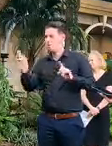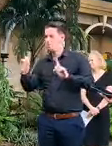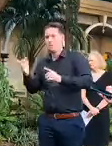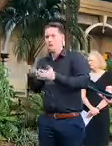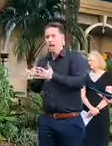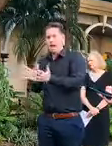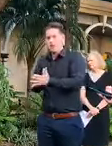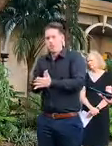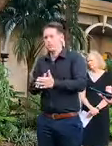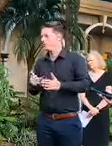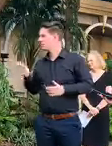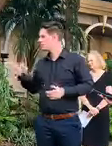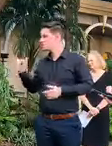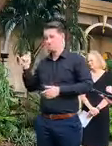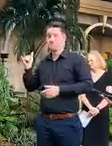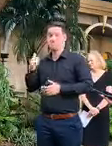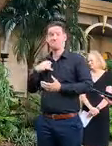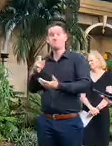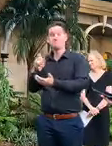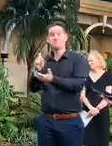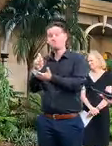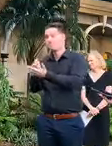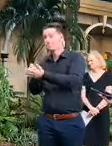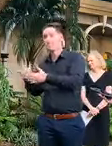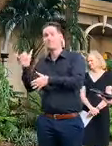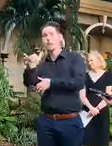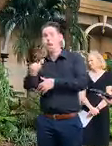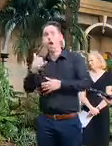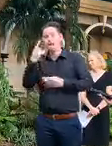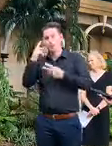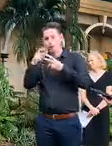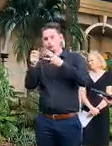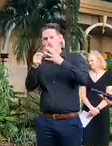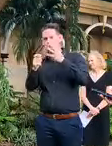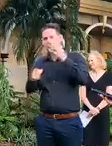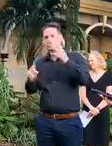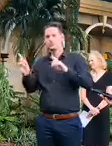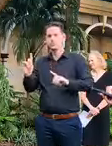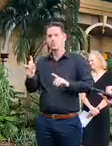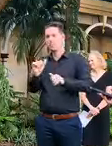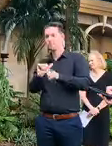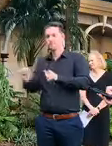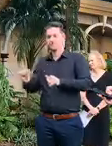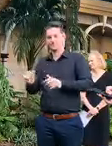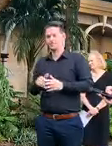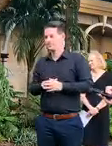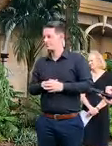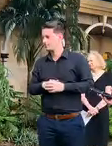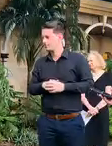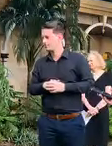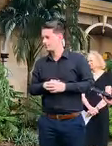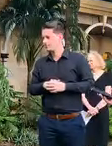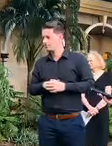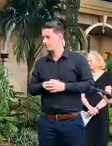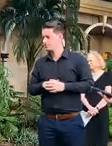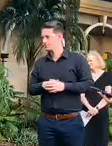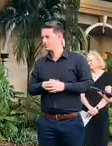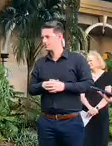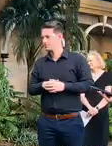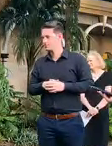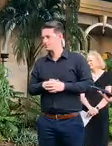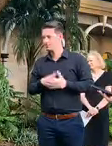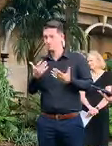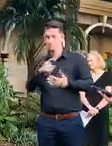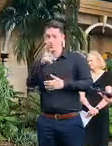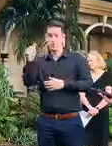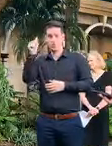oh well we might have to charter we'll have to look at all of those options um because uh as everyone knows there's not much